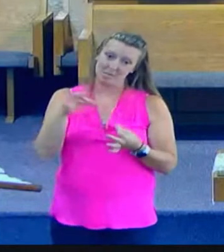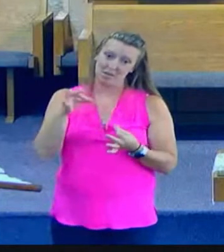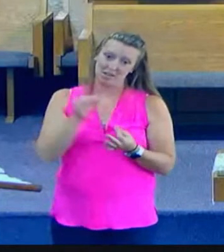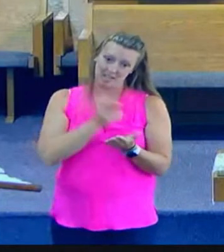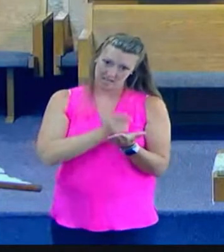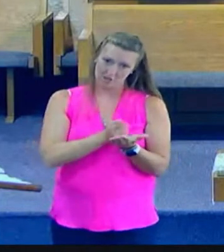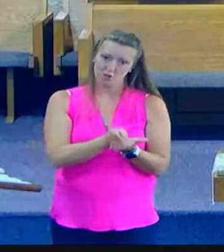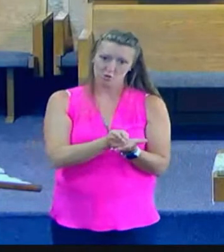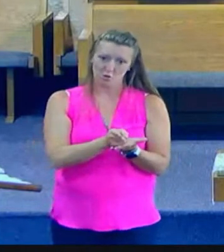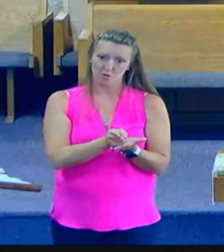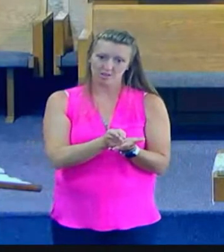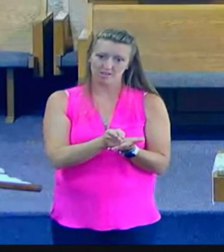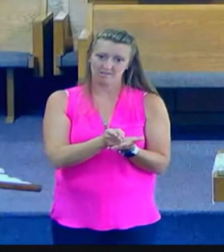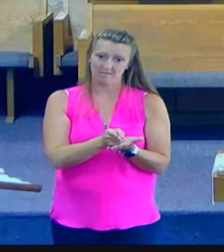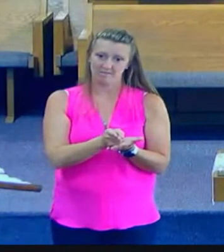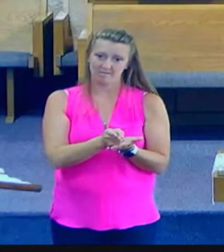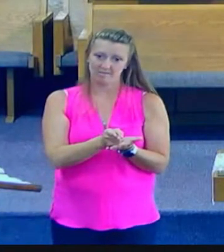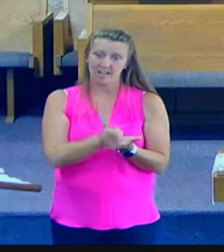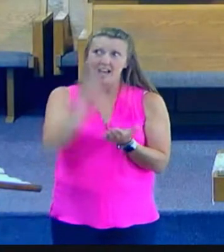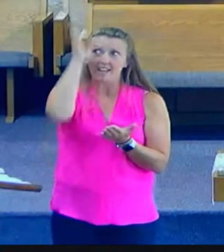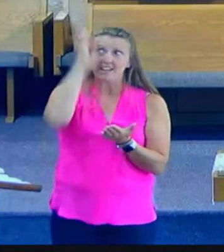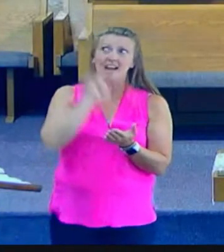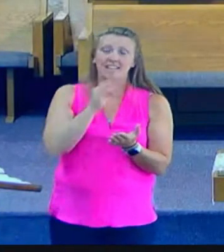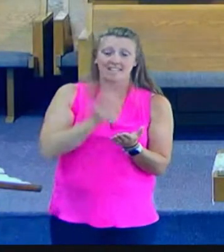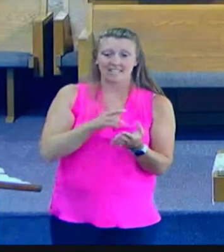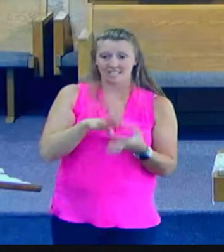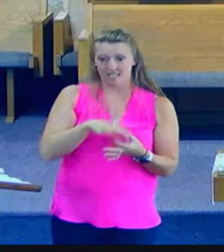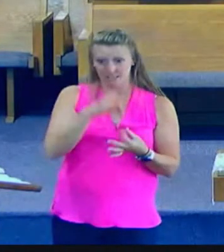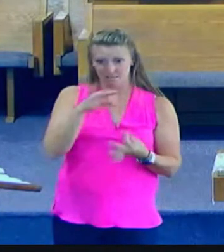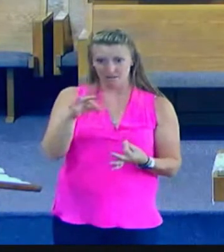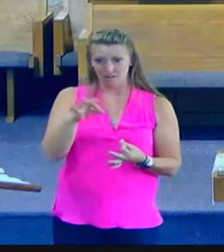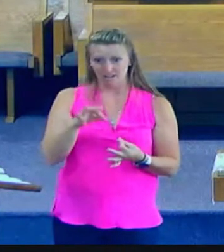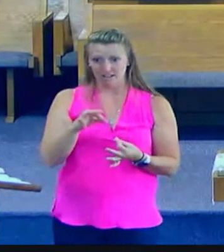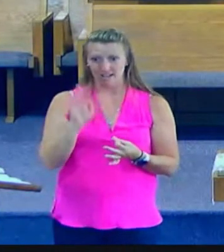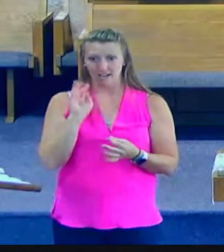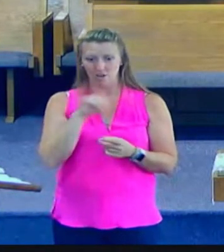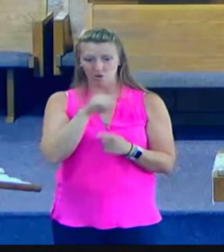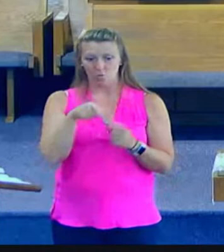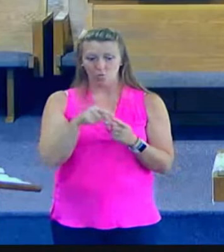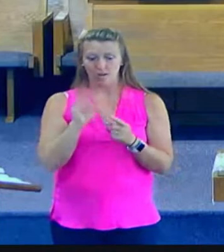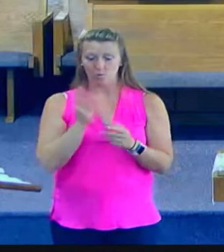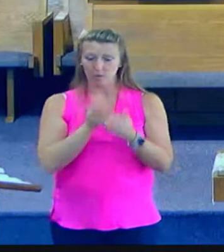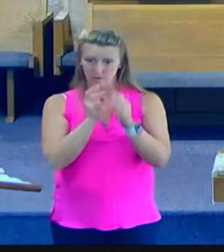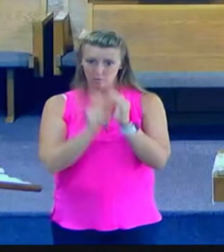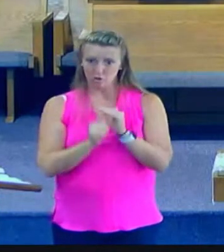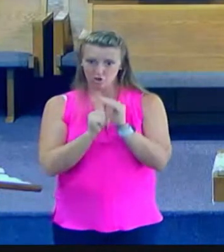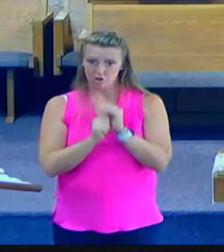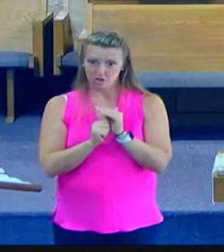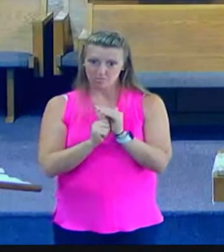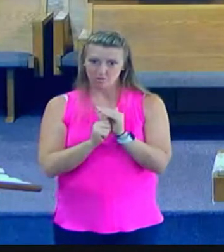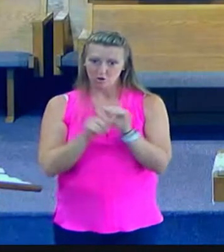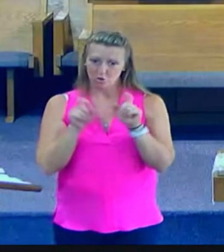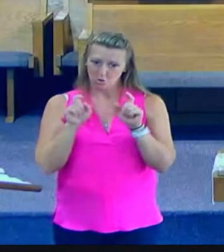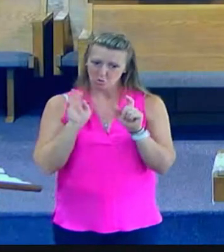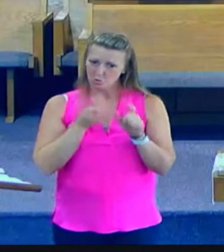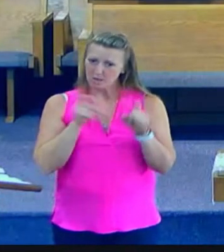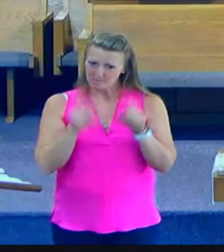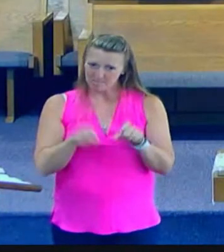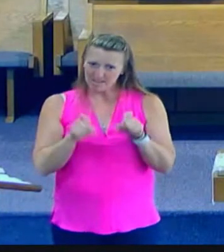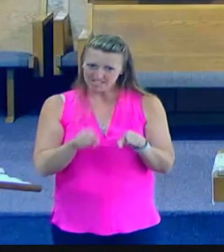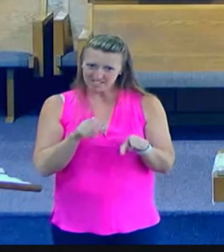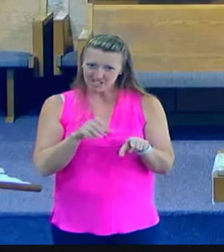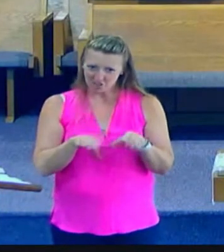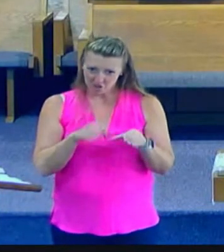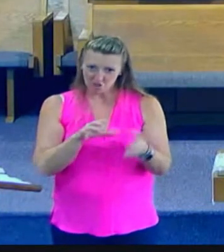him for God is spirit and those who worship must do so in spirit and truth what's he saying there